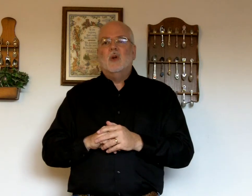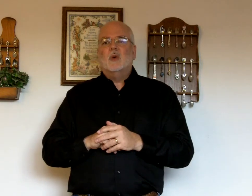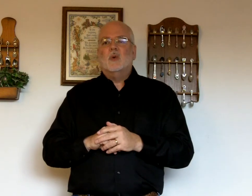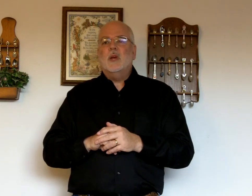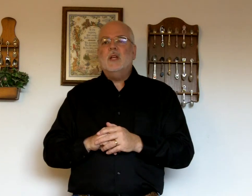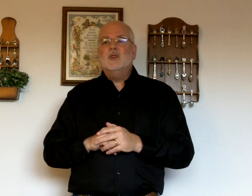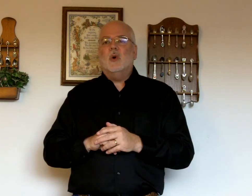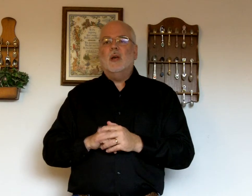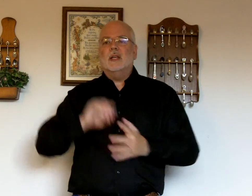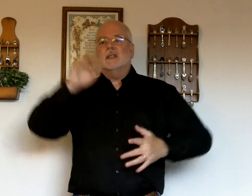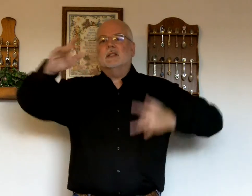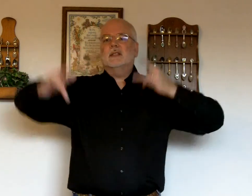Rejoice.